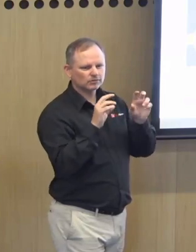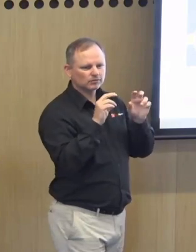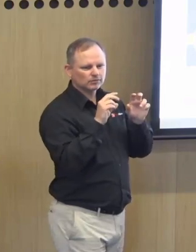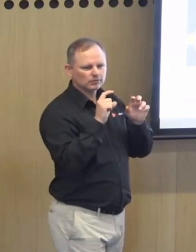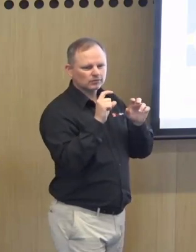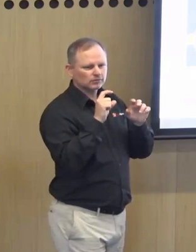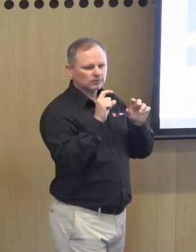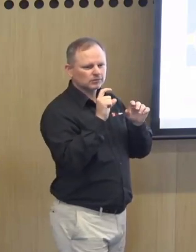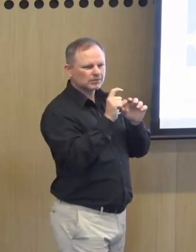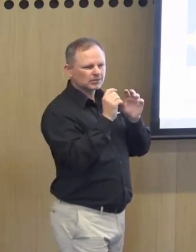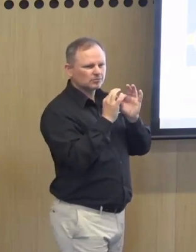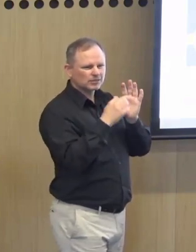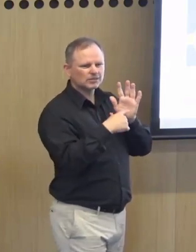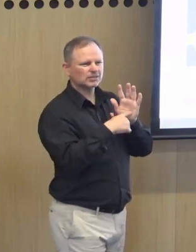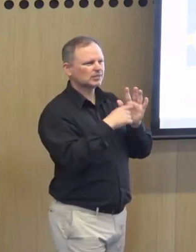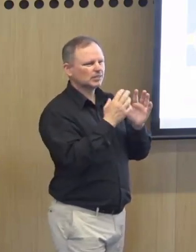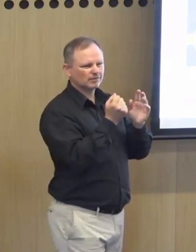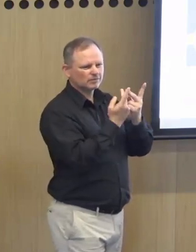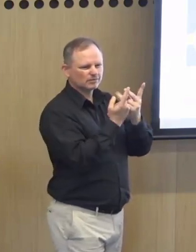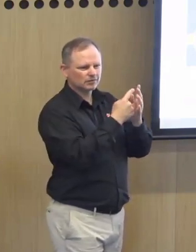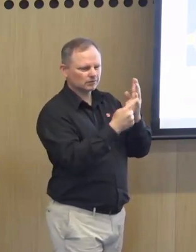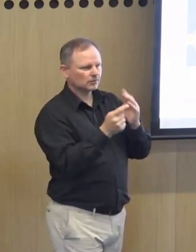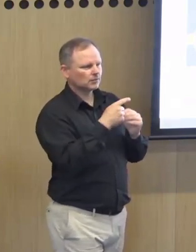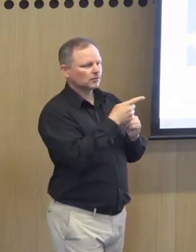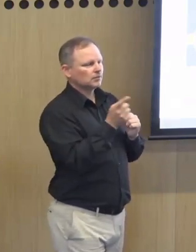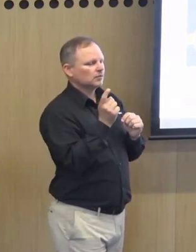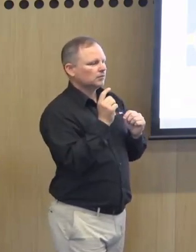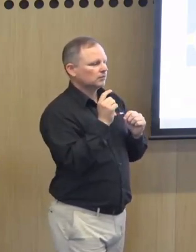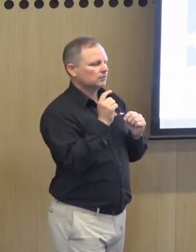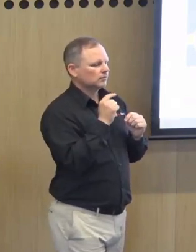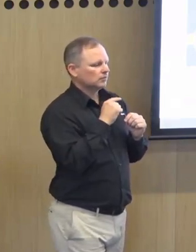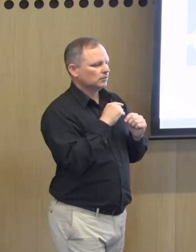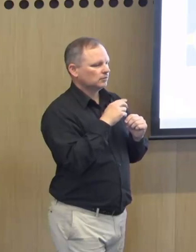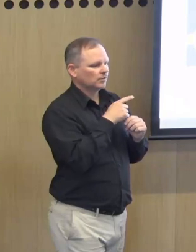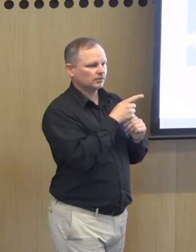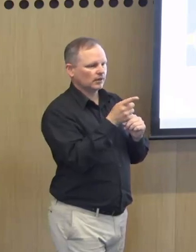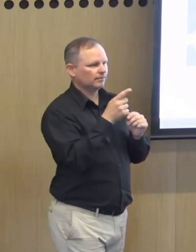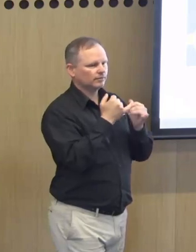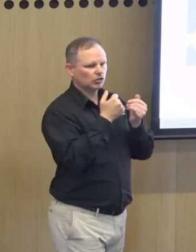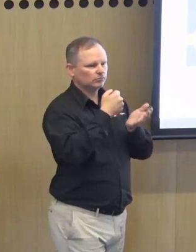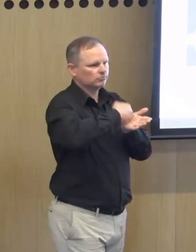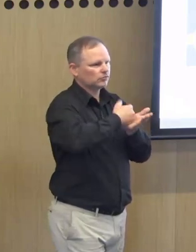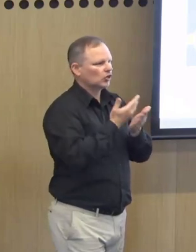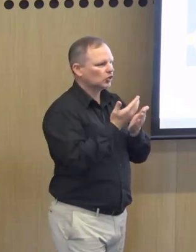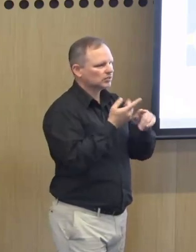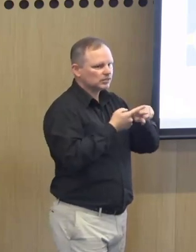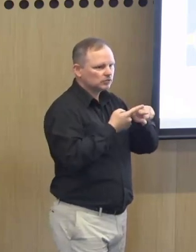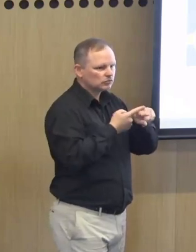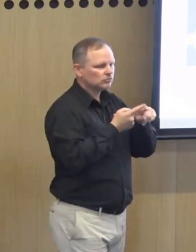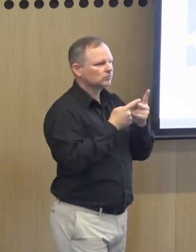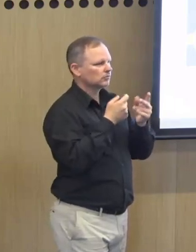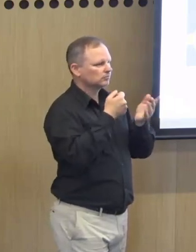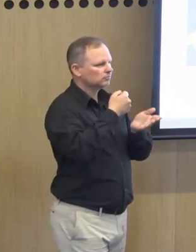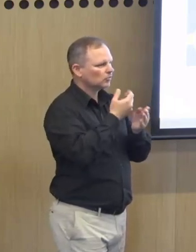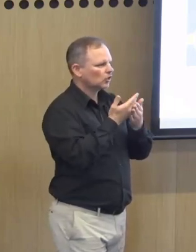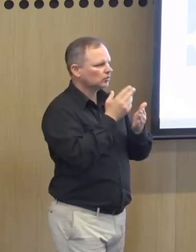cognitive behavior therapists or the cbt experts that are out there that's based a lot on